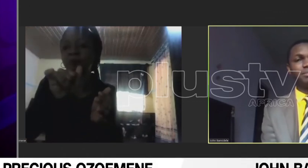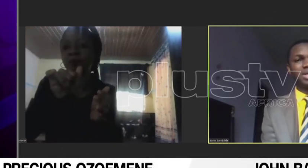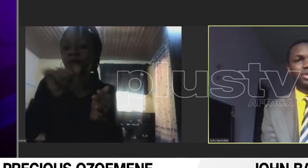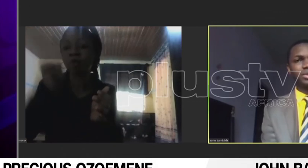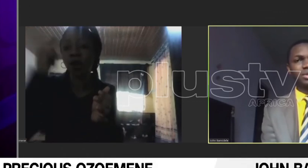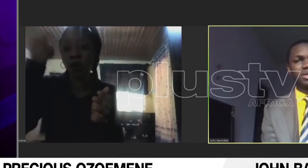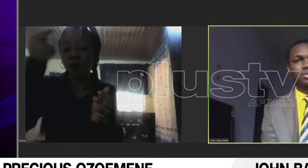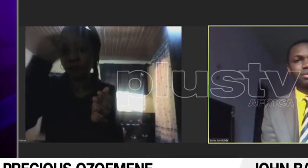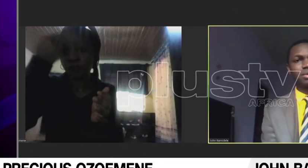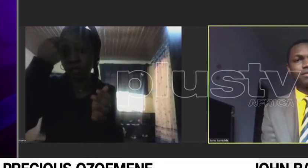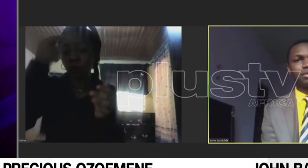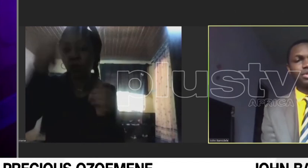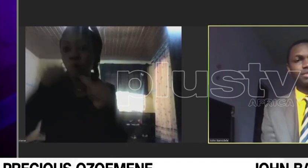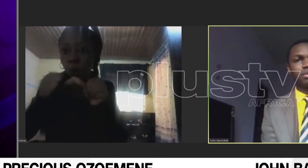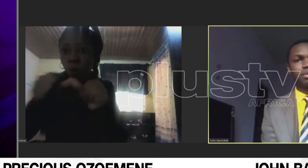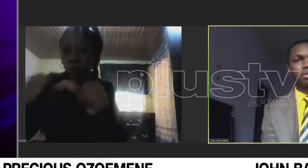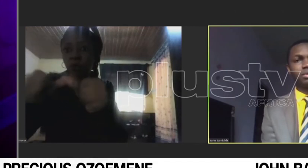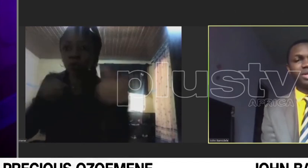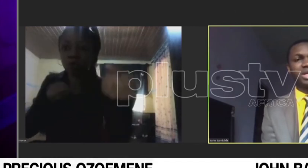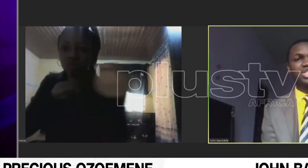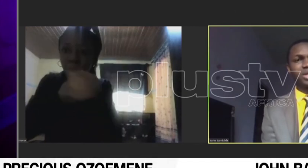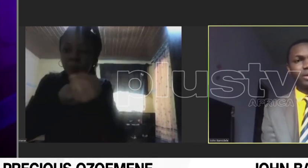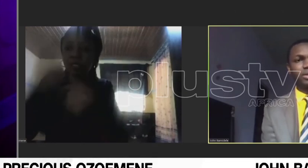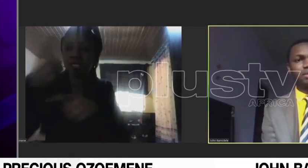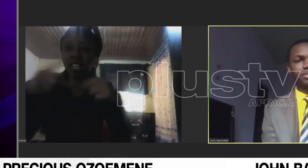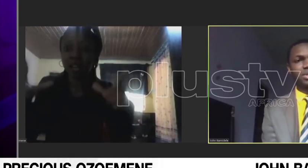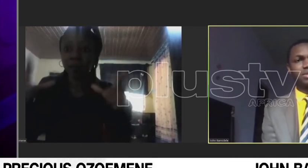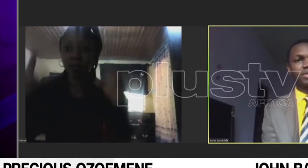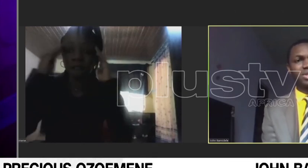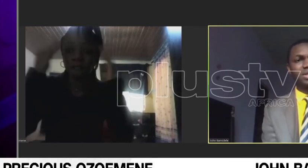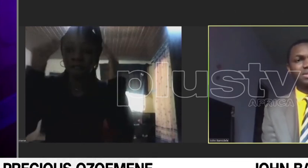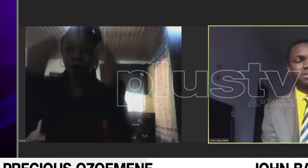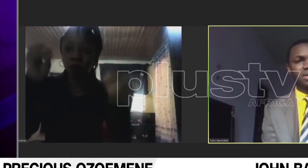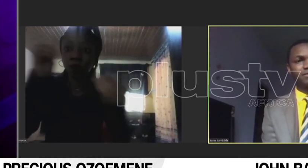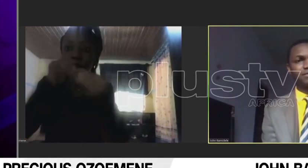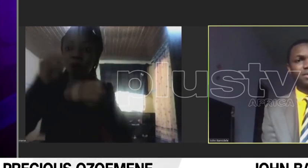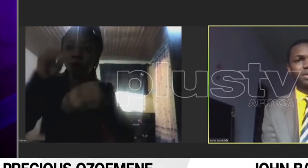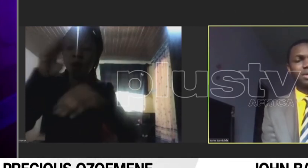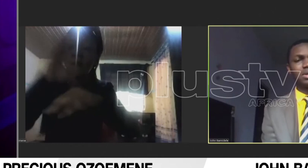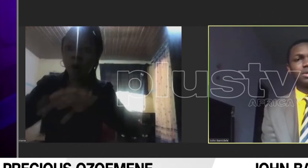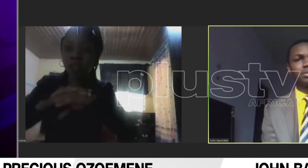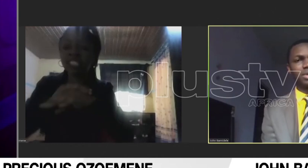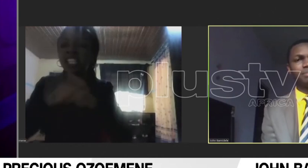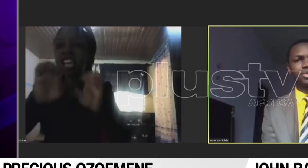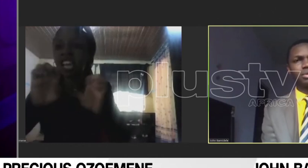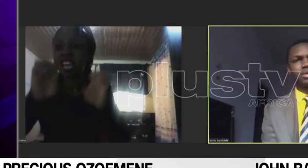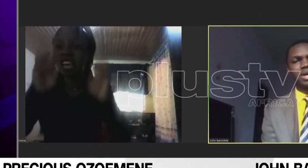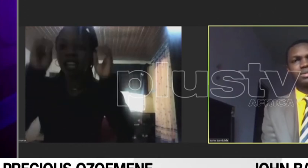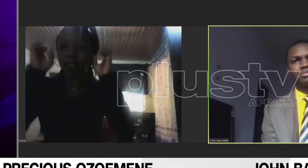educational sector and focus more on re-engineering the process of educating the deaf, you can be sure that we will